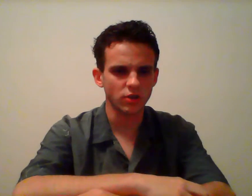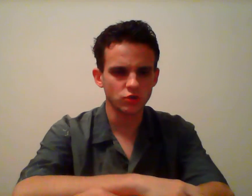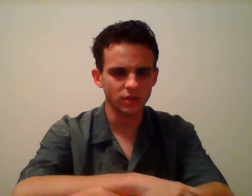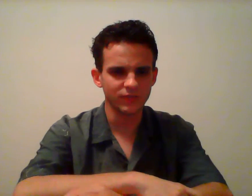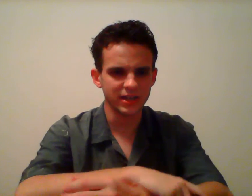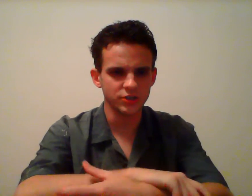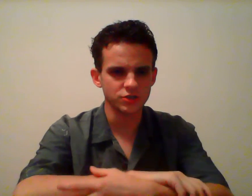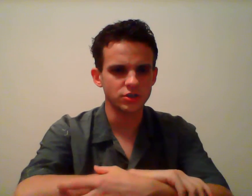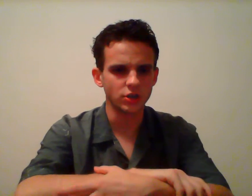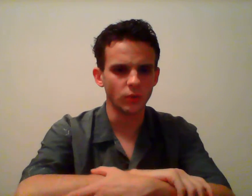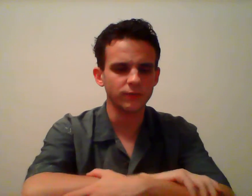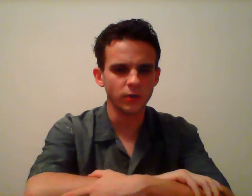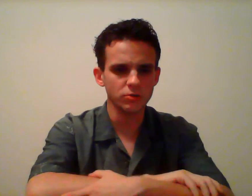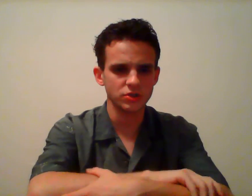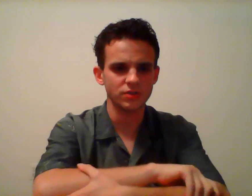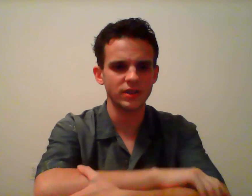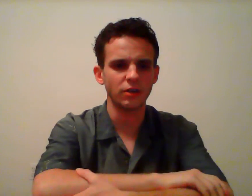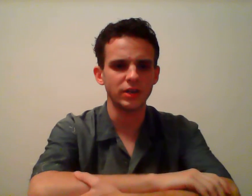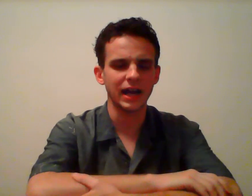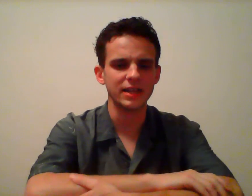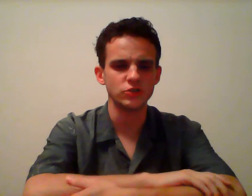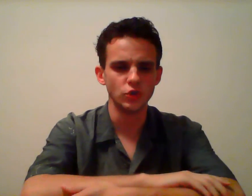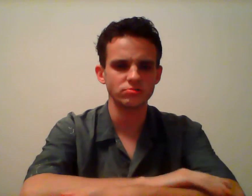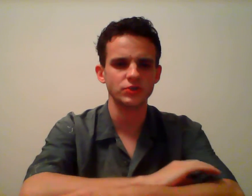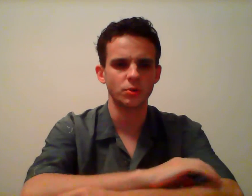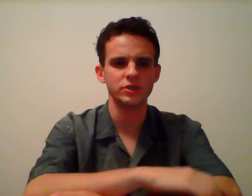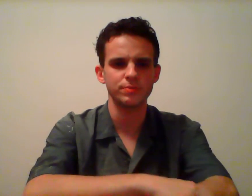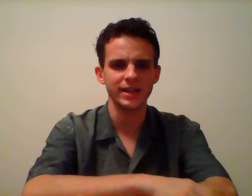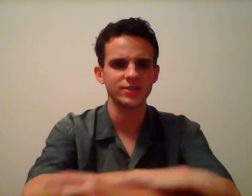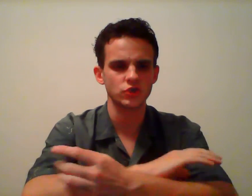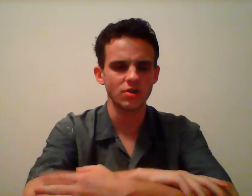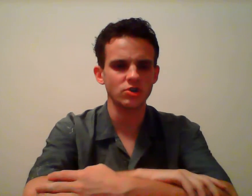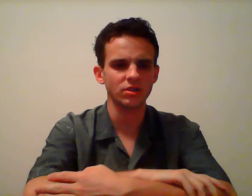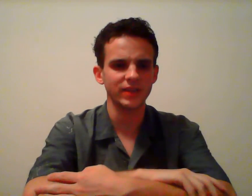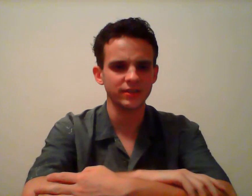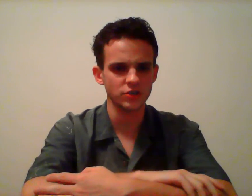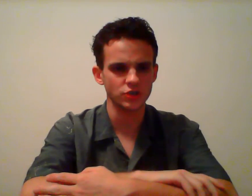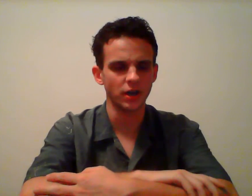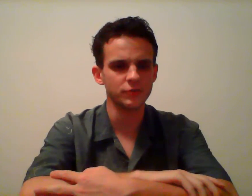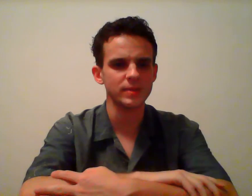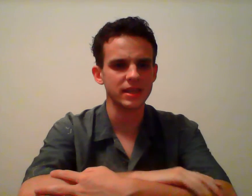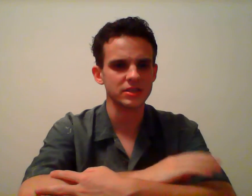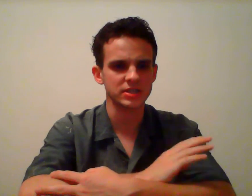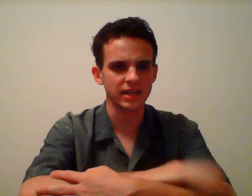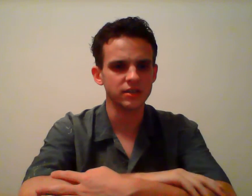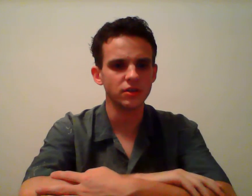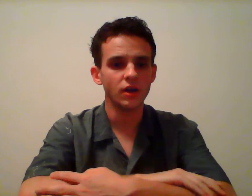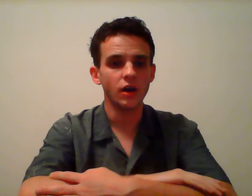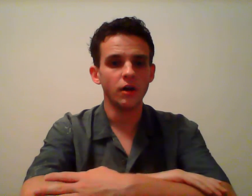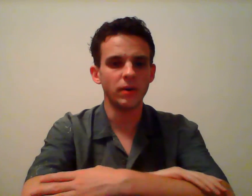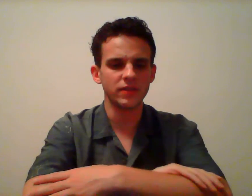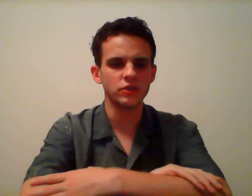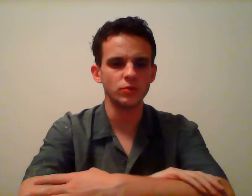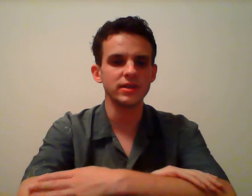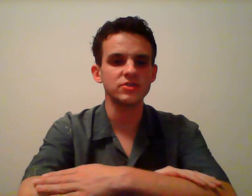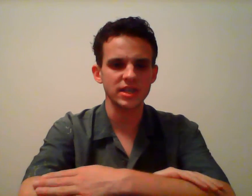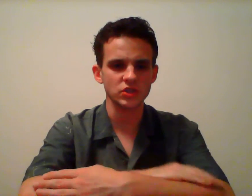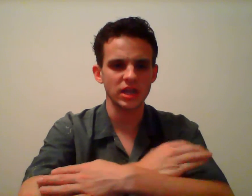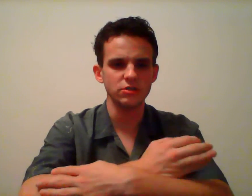structural advantages to going first. They are not as numerous or as big as the structural advantages of speaking second, but they do exist and